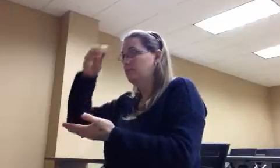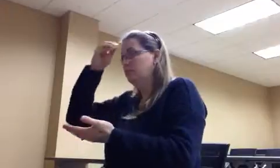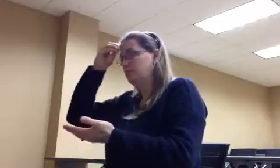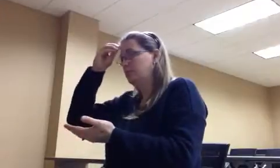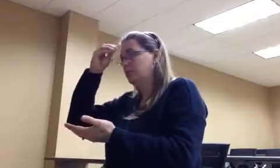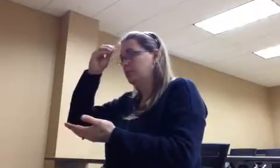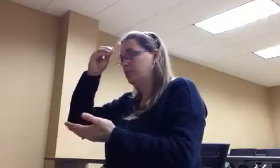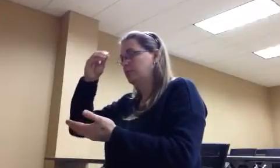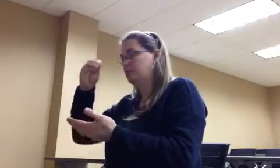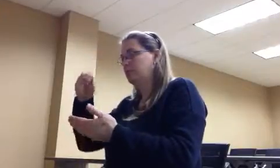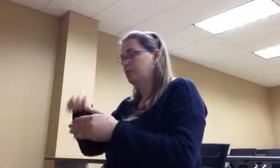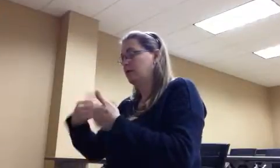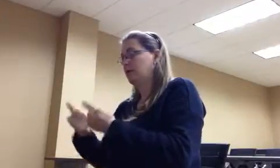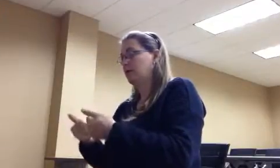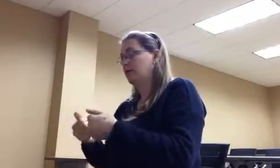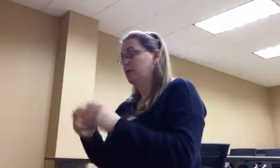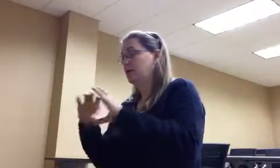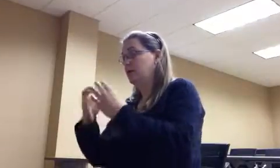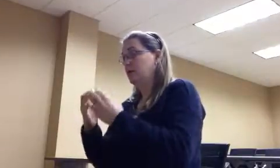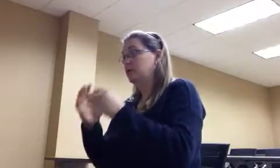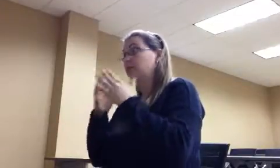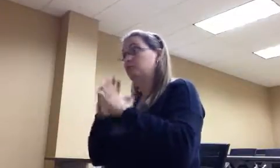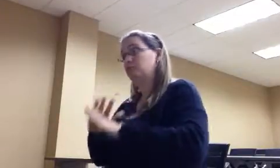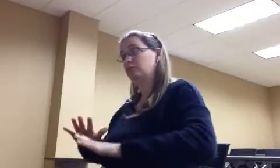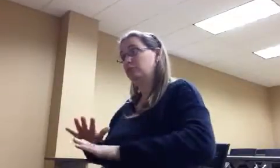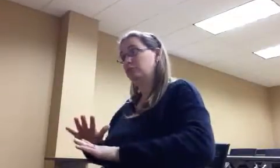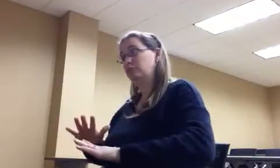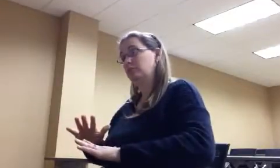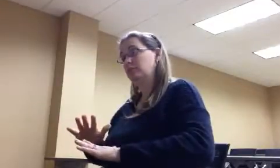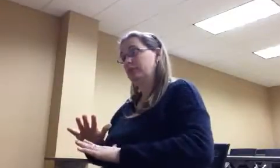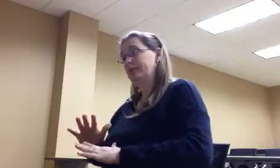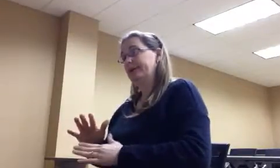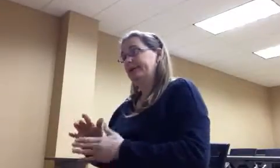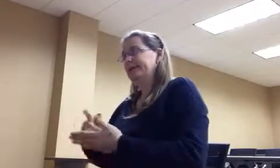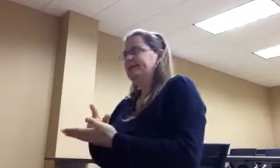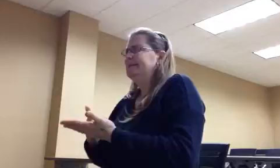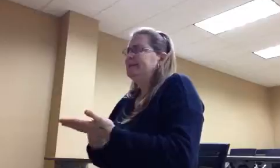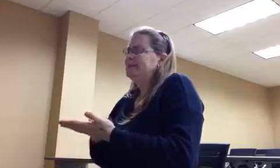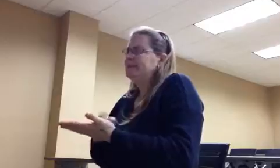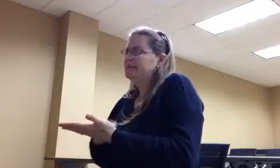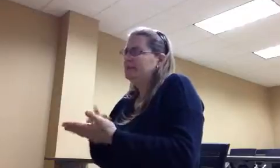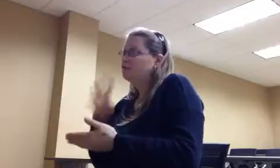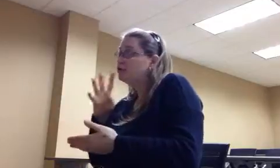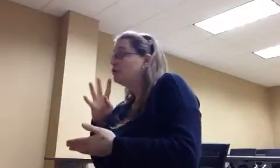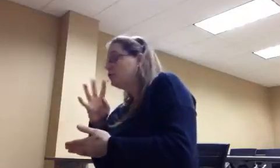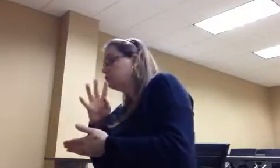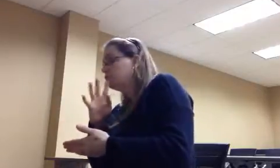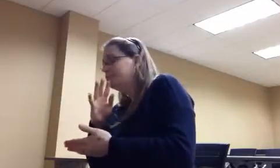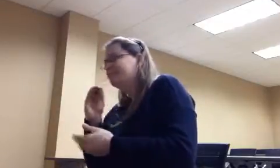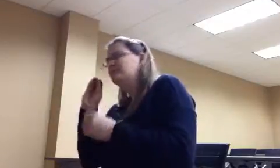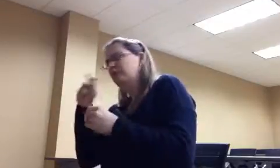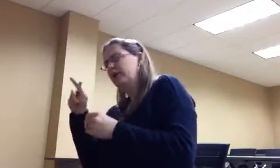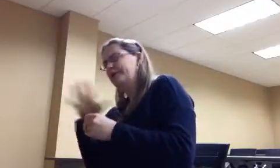class quiet if we are talking. There are going to be times when you're talking and it's totally okay. And so I'm going to show you how we get it quiet.